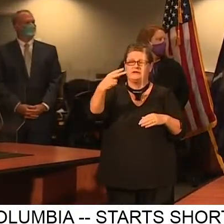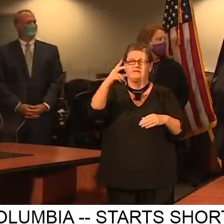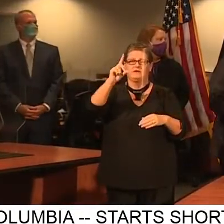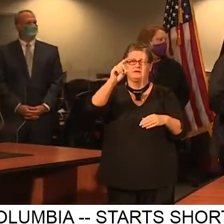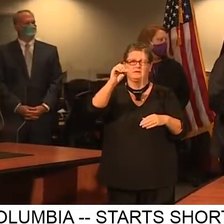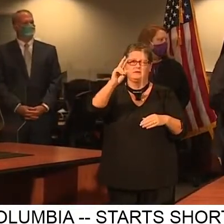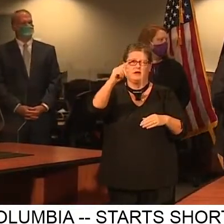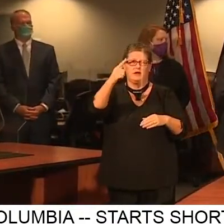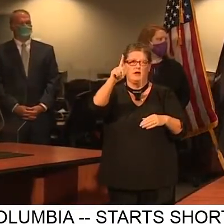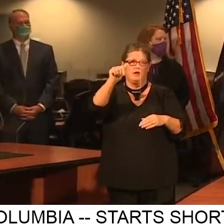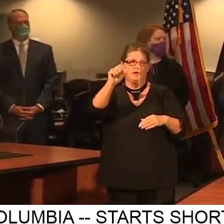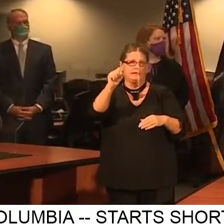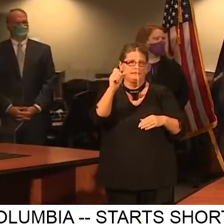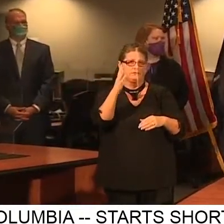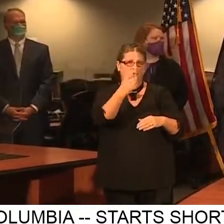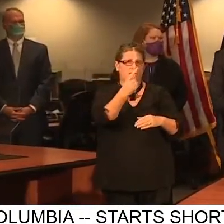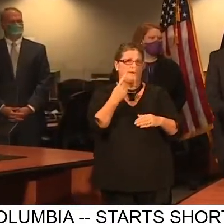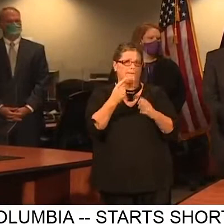please.